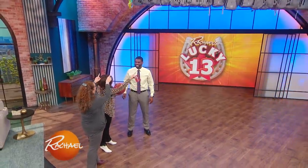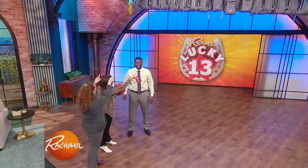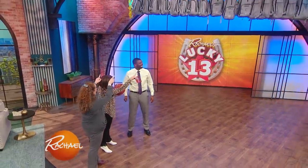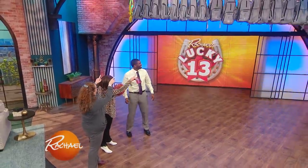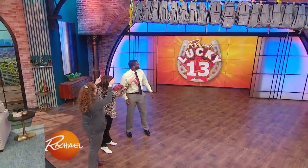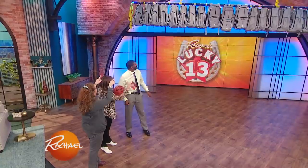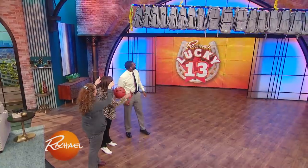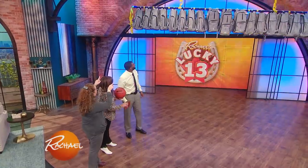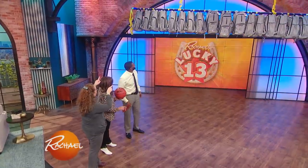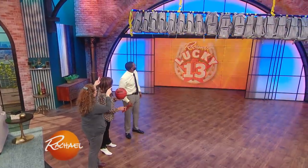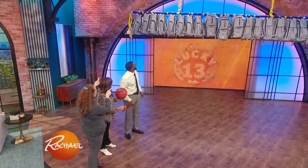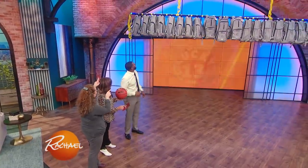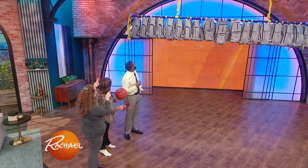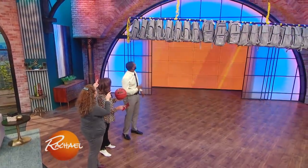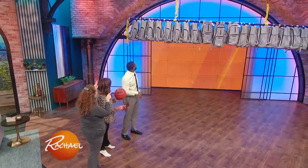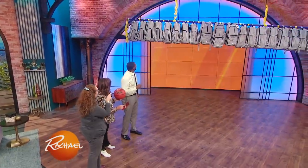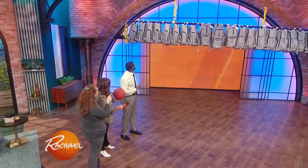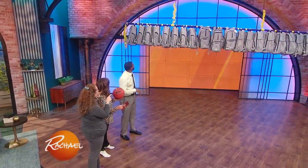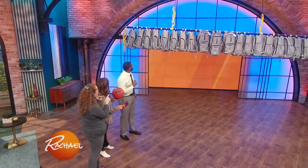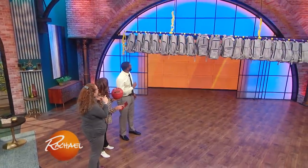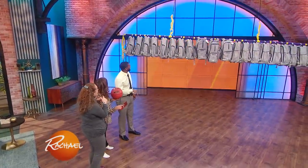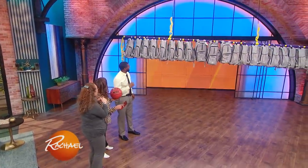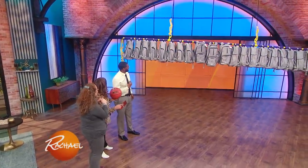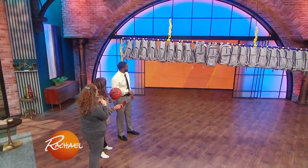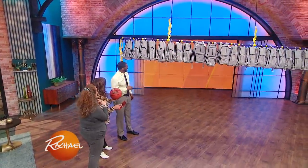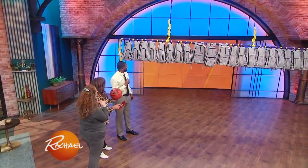entire team. Look. Isn't that nice?